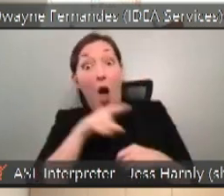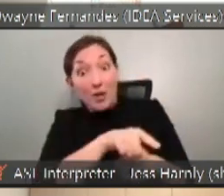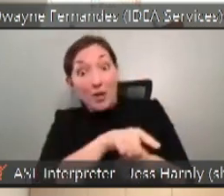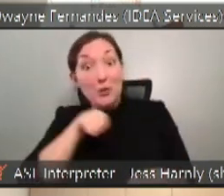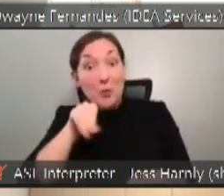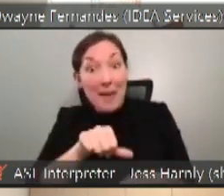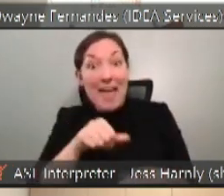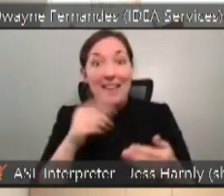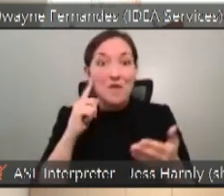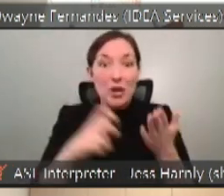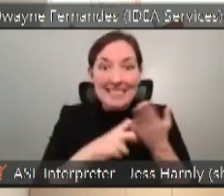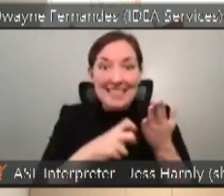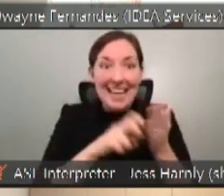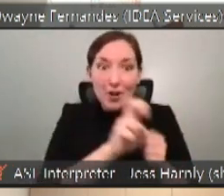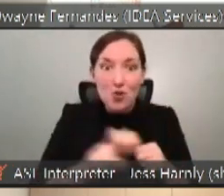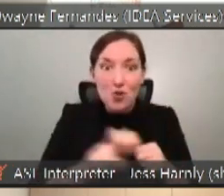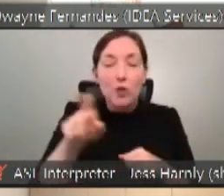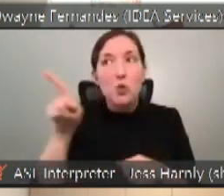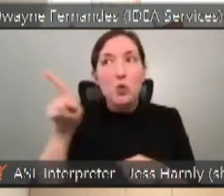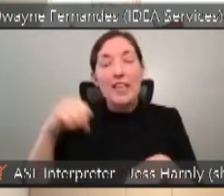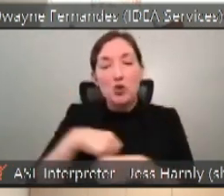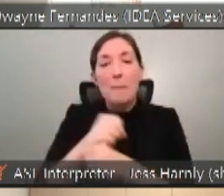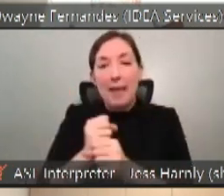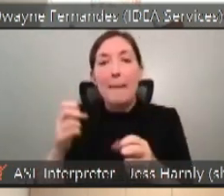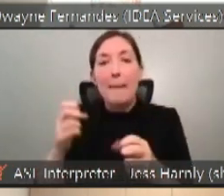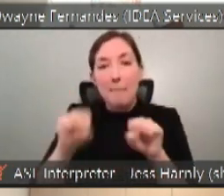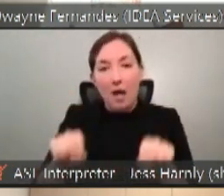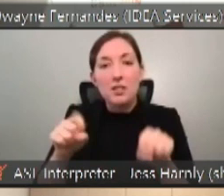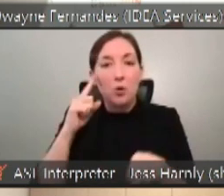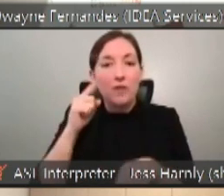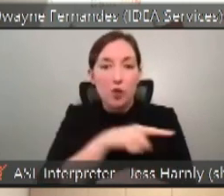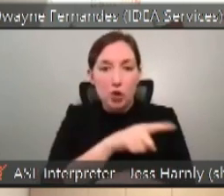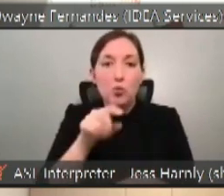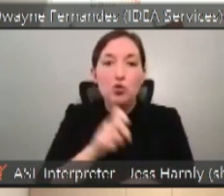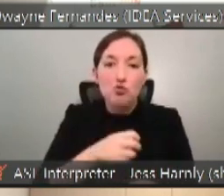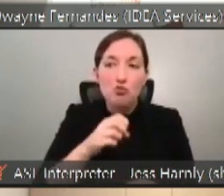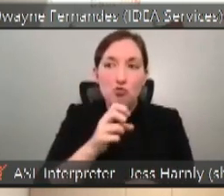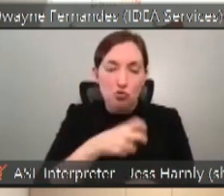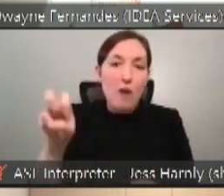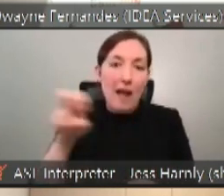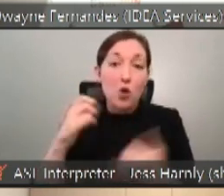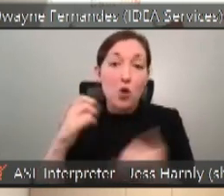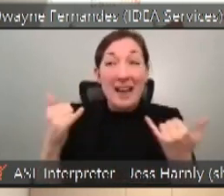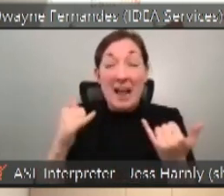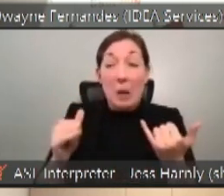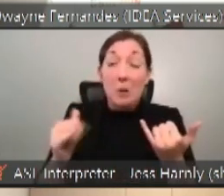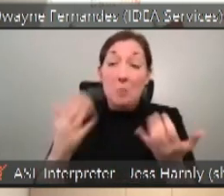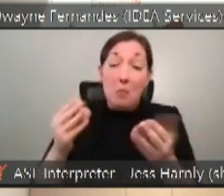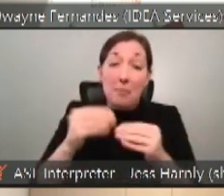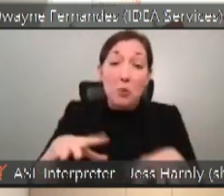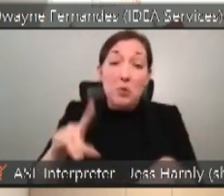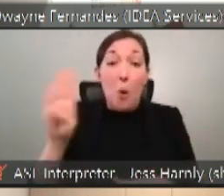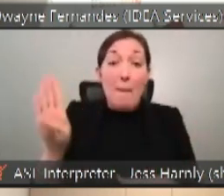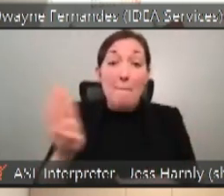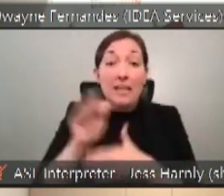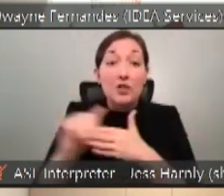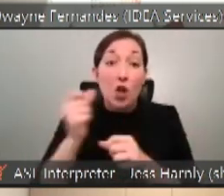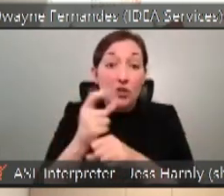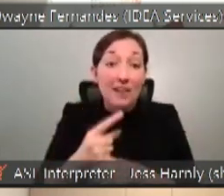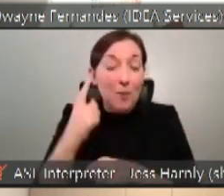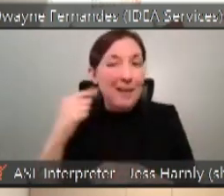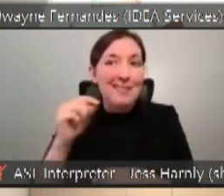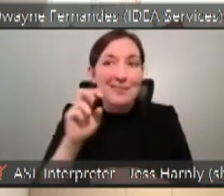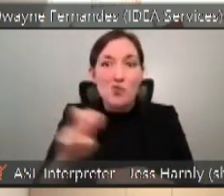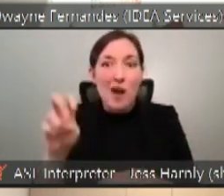possible for you to travel. And right now they're losing probably on the order of a billion dollars a year by not having accessible enough travel.